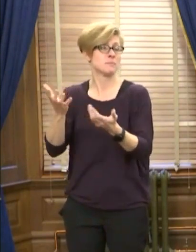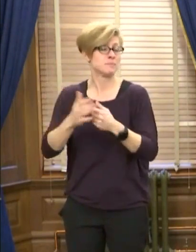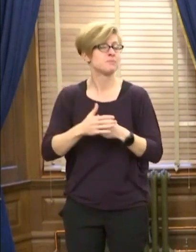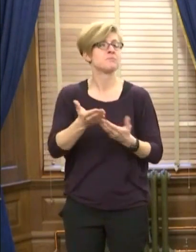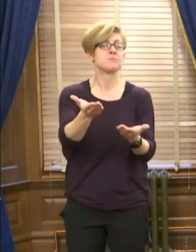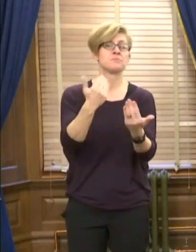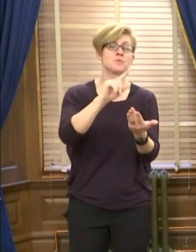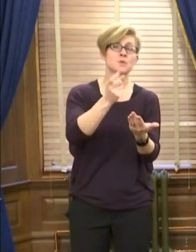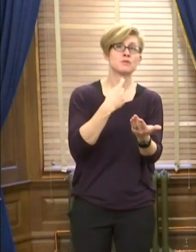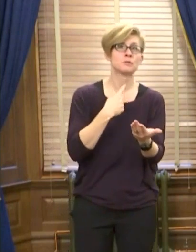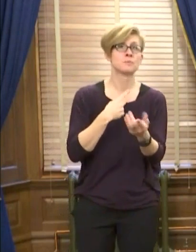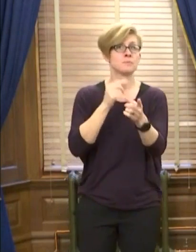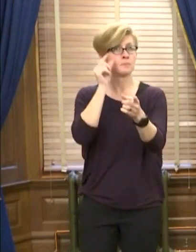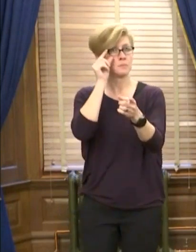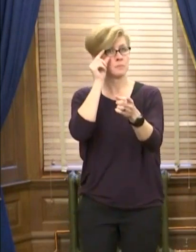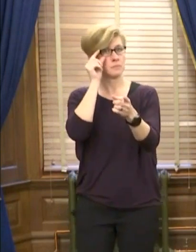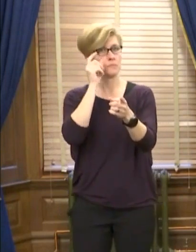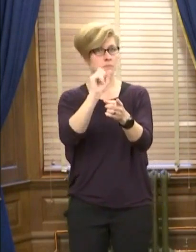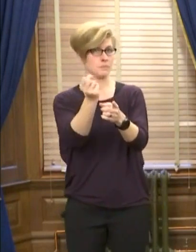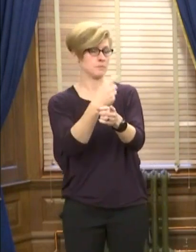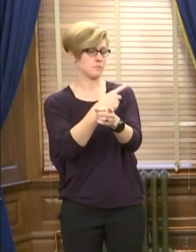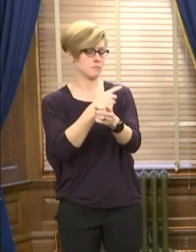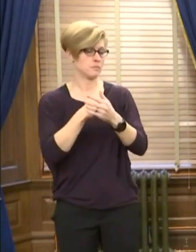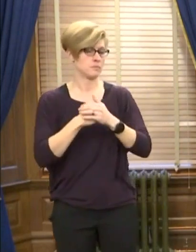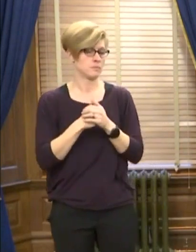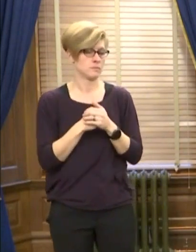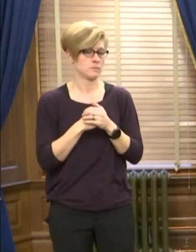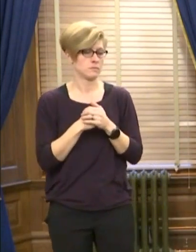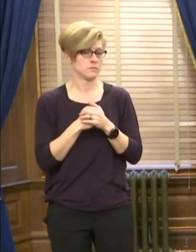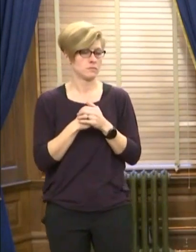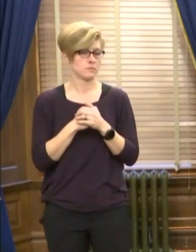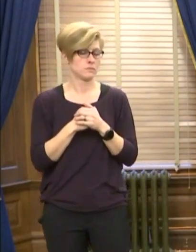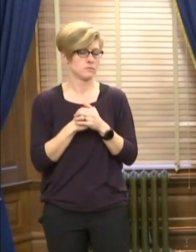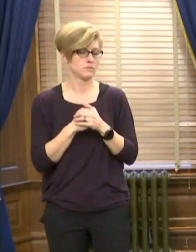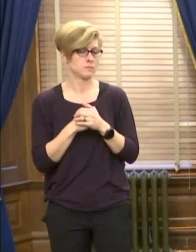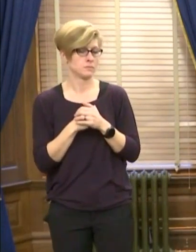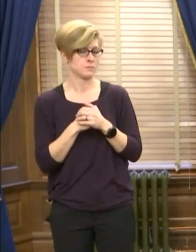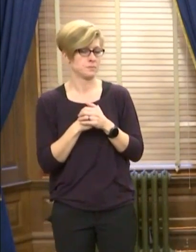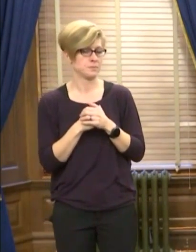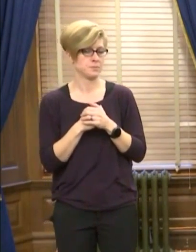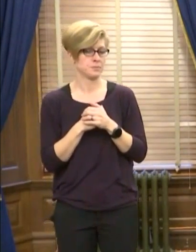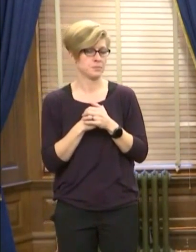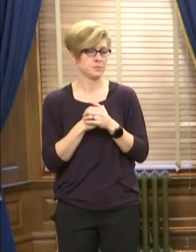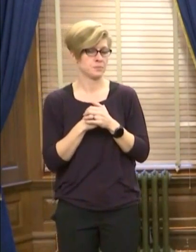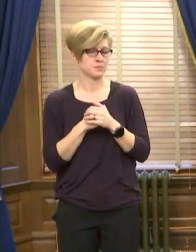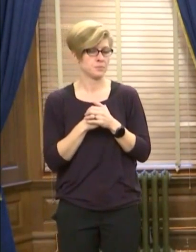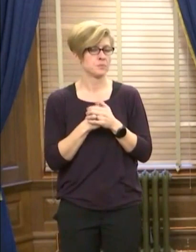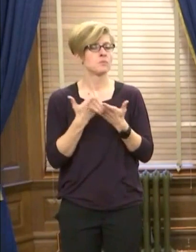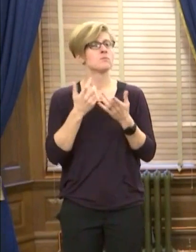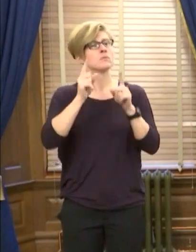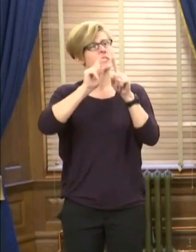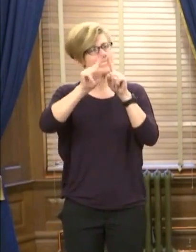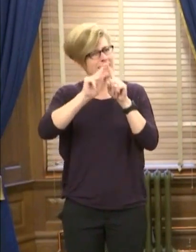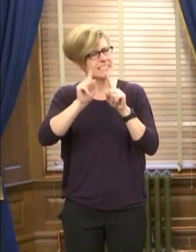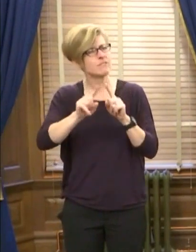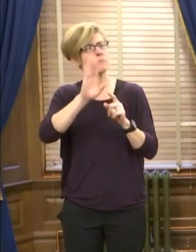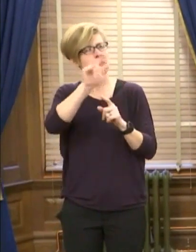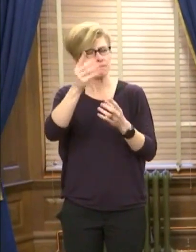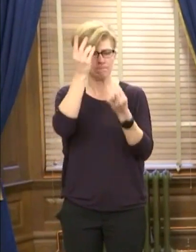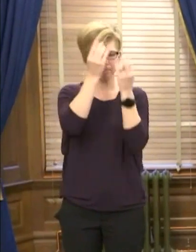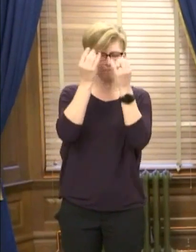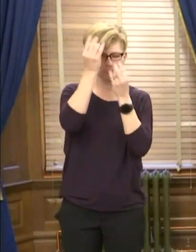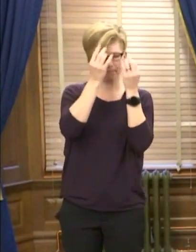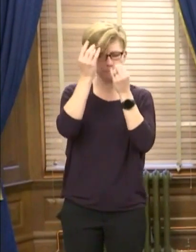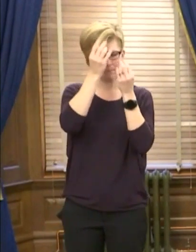Governor, in addition to considering various things, the legislature is working on a